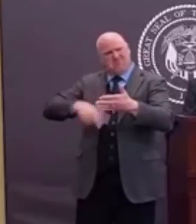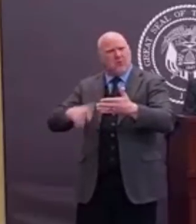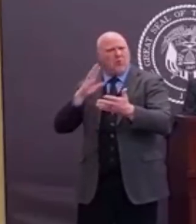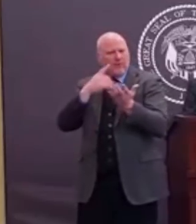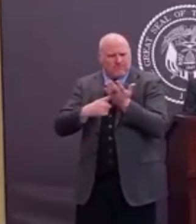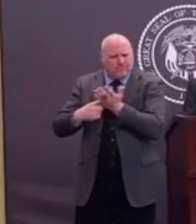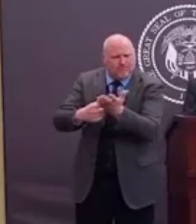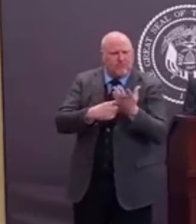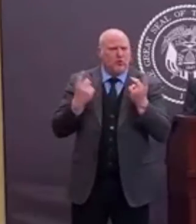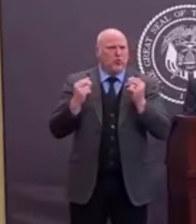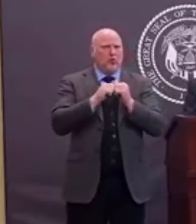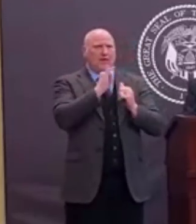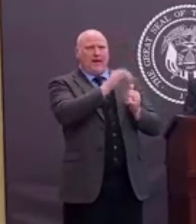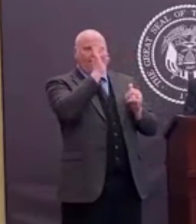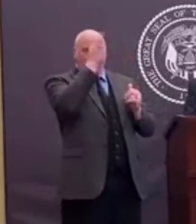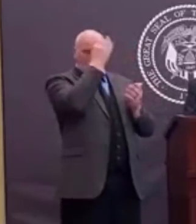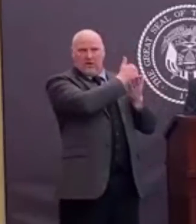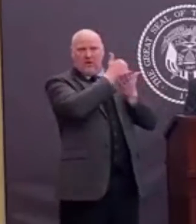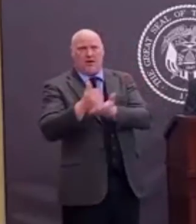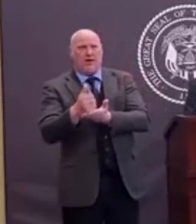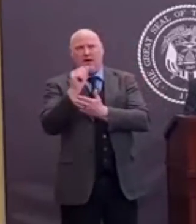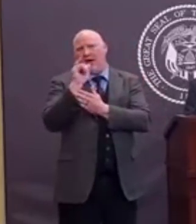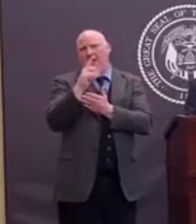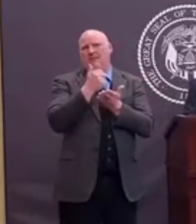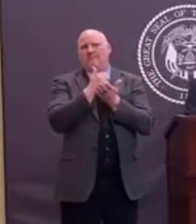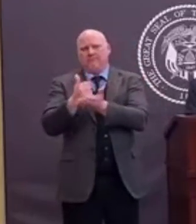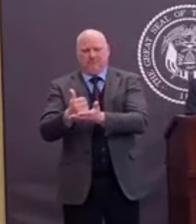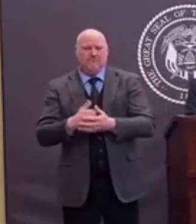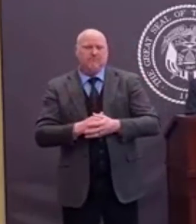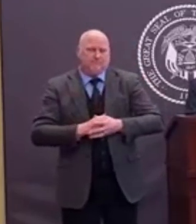legislature to have a special session to address that.